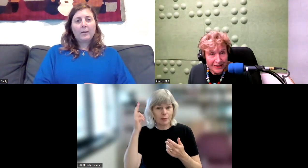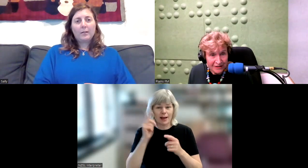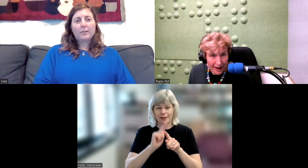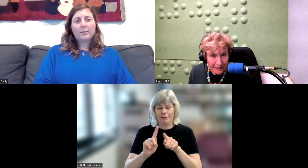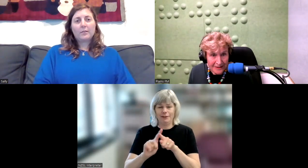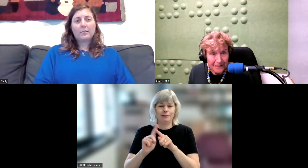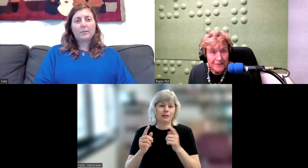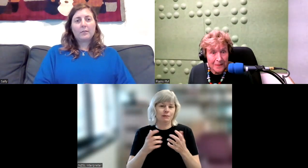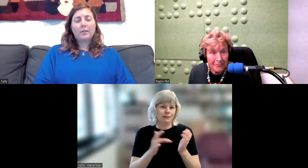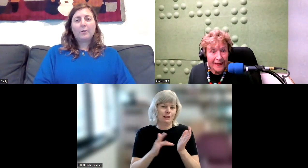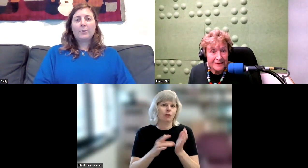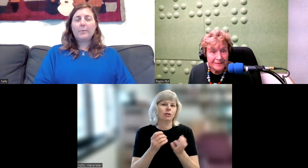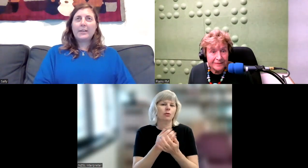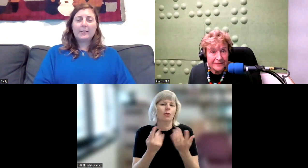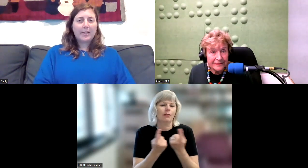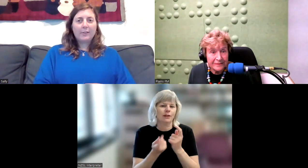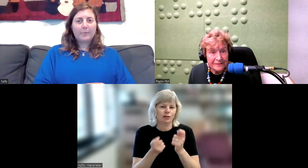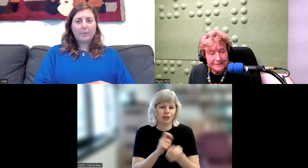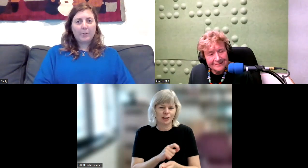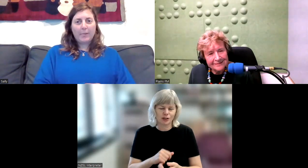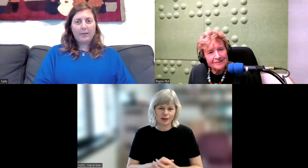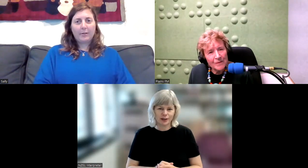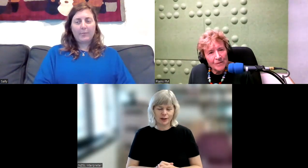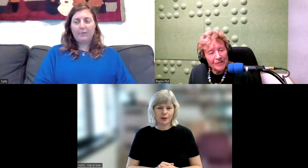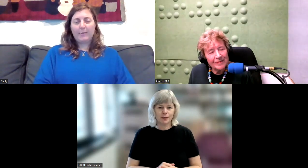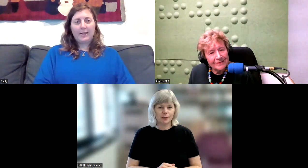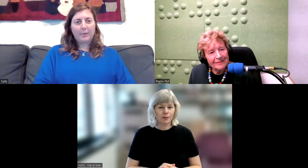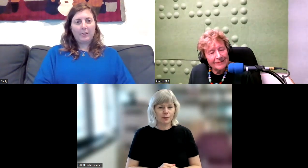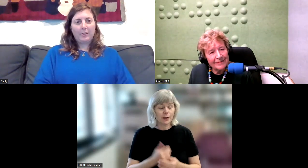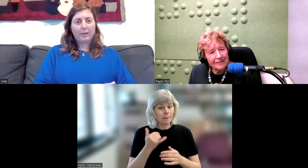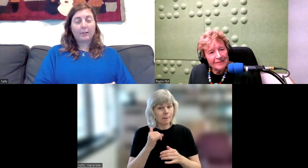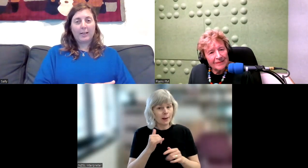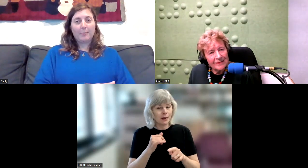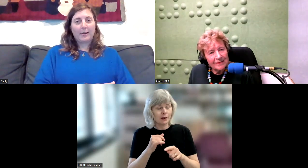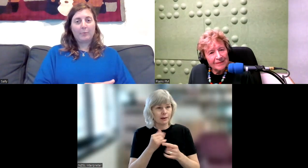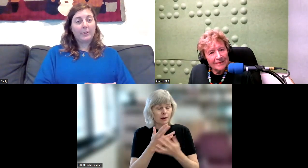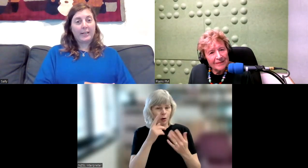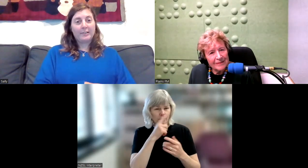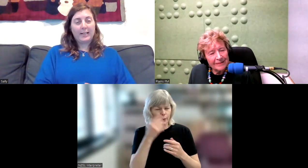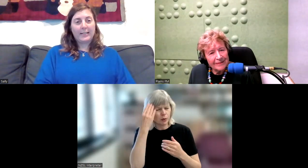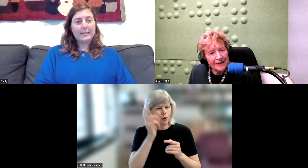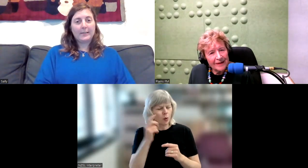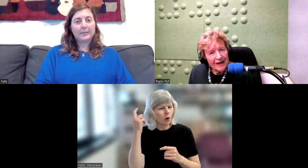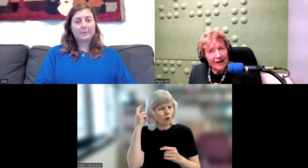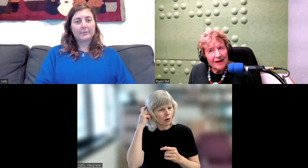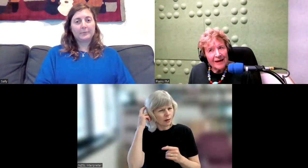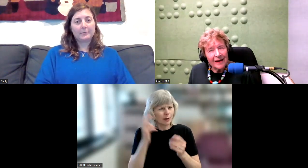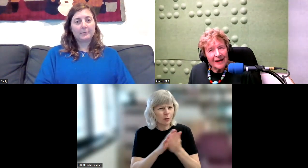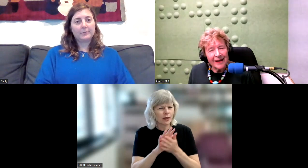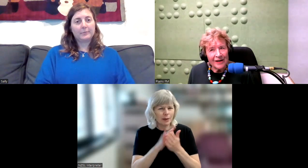things have happened. Would you mind explaining for people who may not be familiar with a cochlear implant what it actually is? Now,